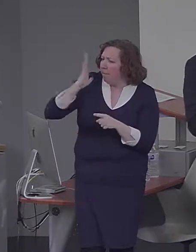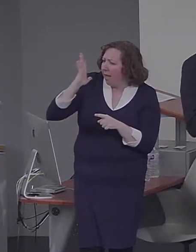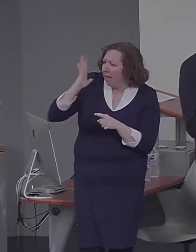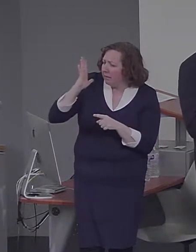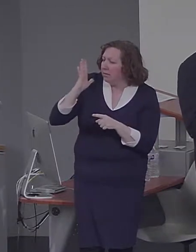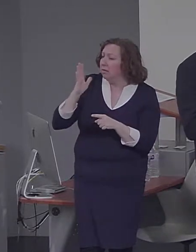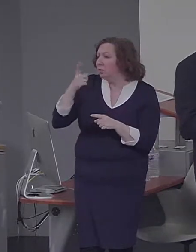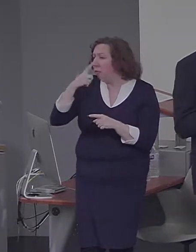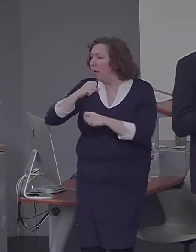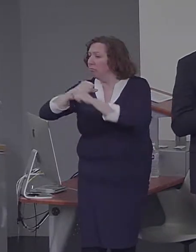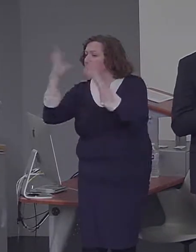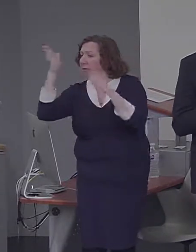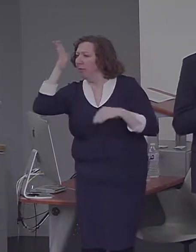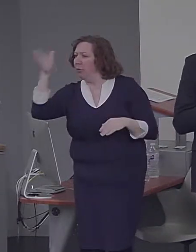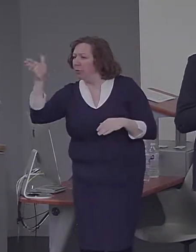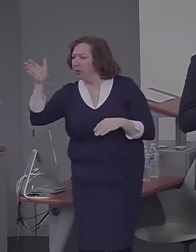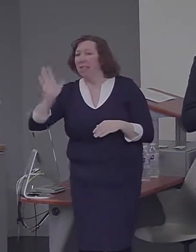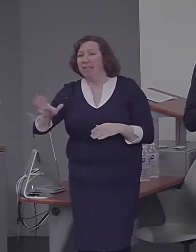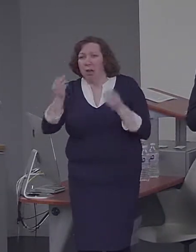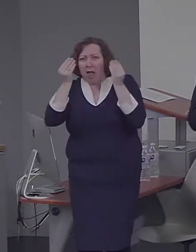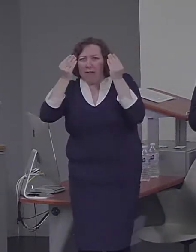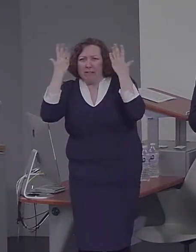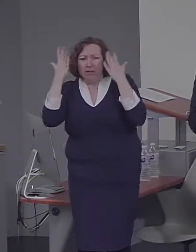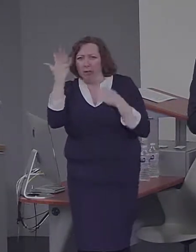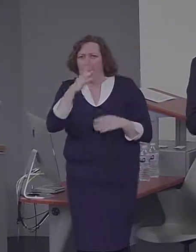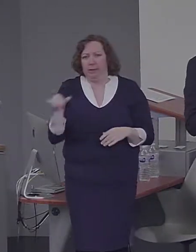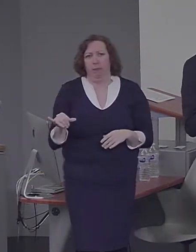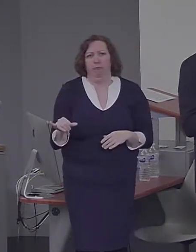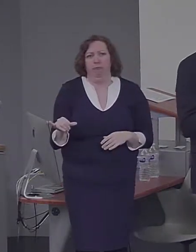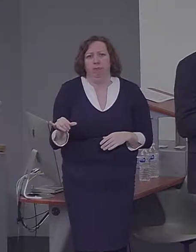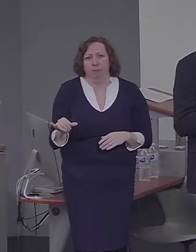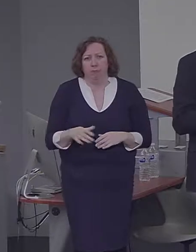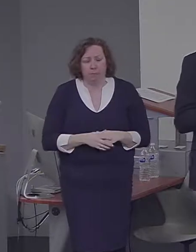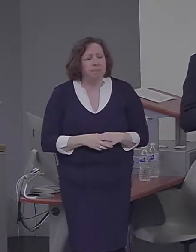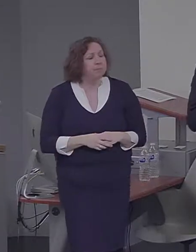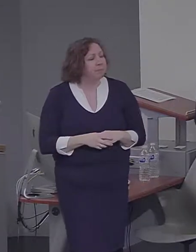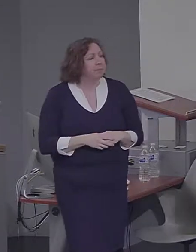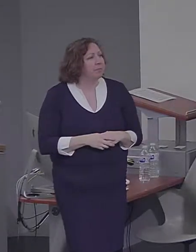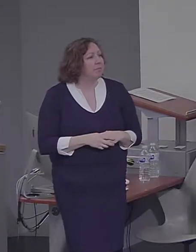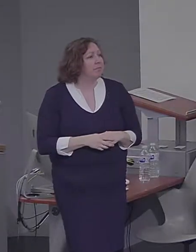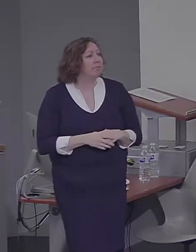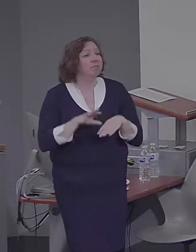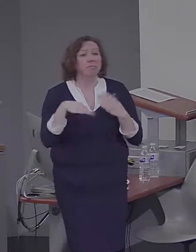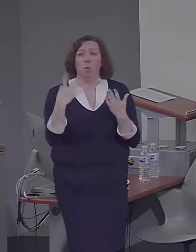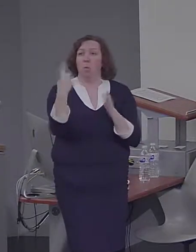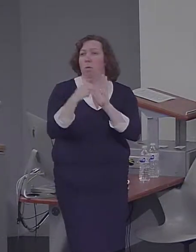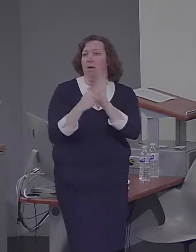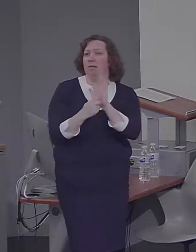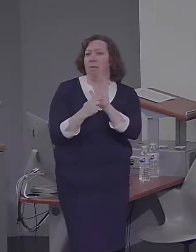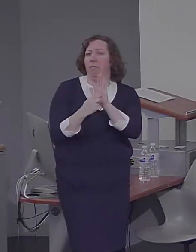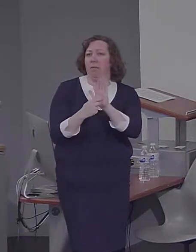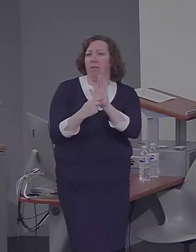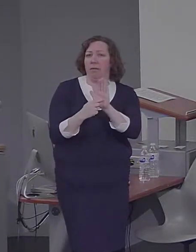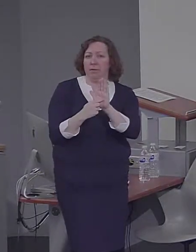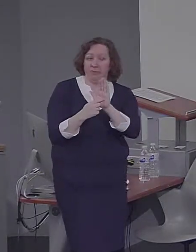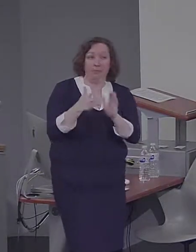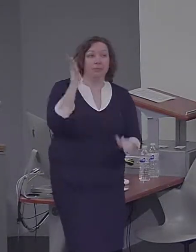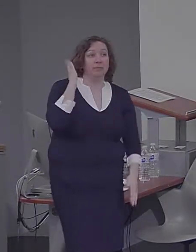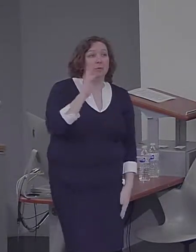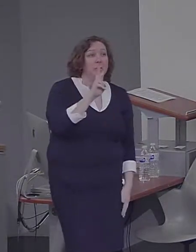activation. So just to give one example, in 2007, Donna Addis, who's then